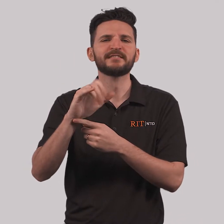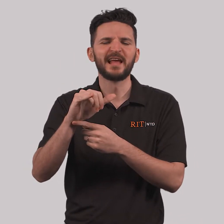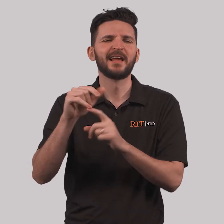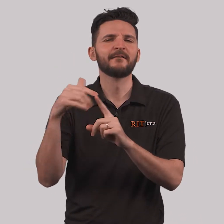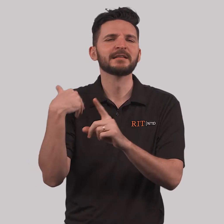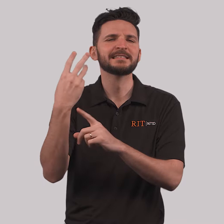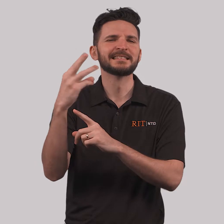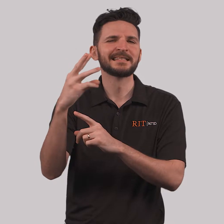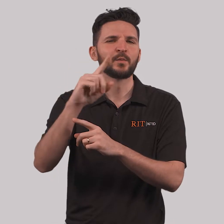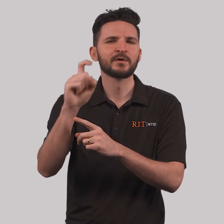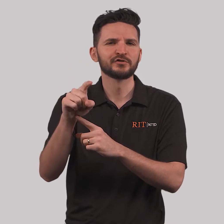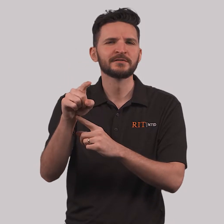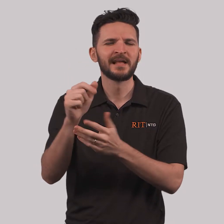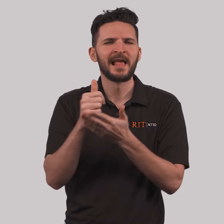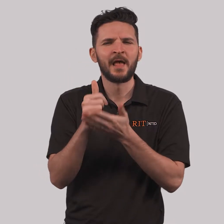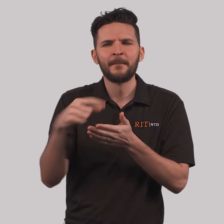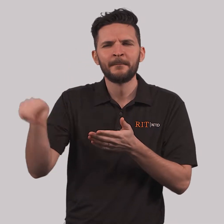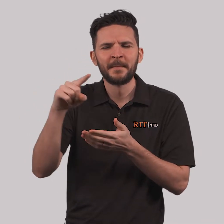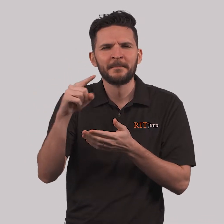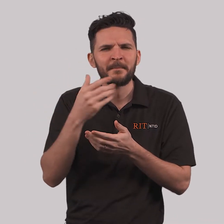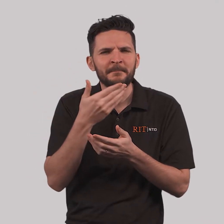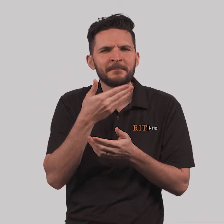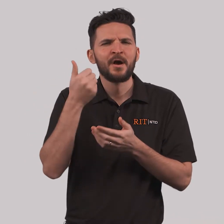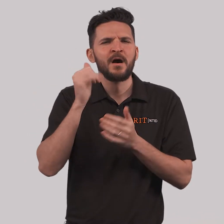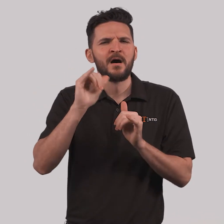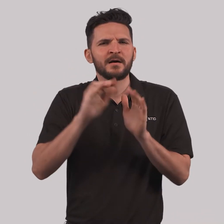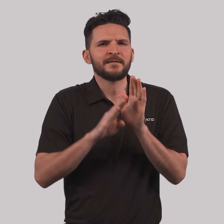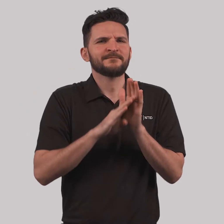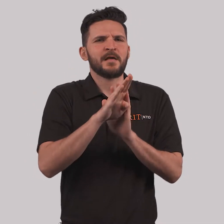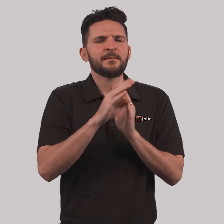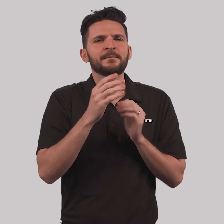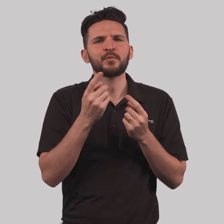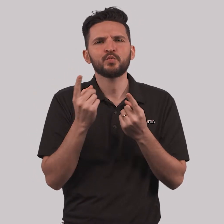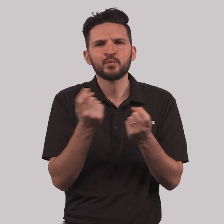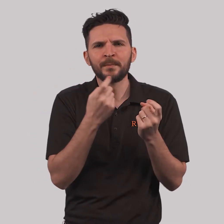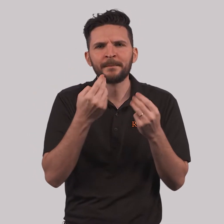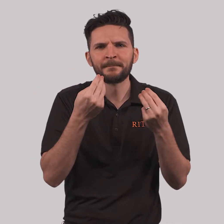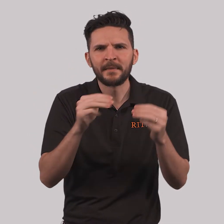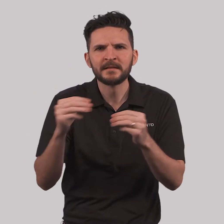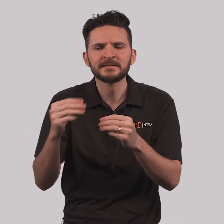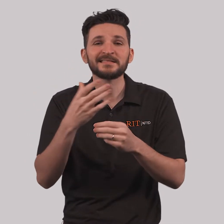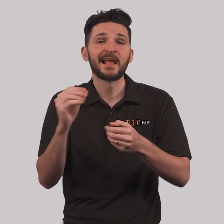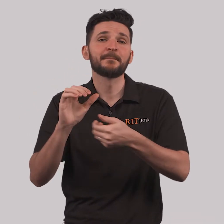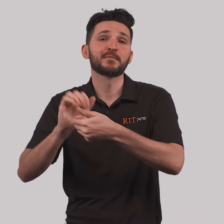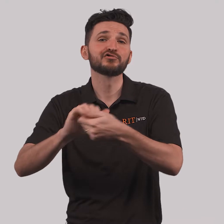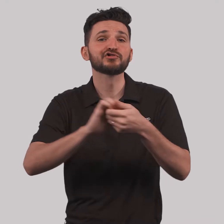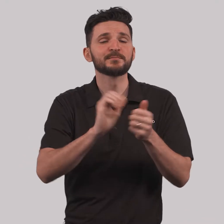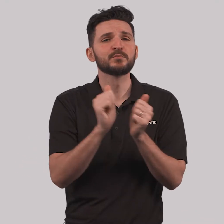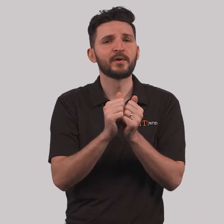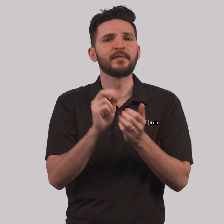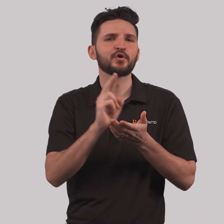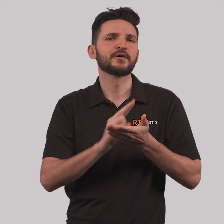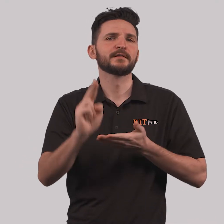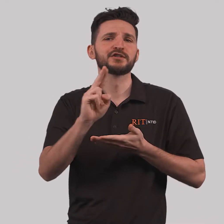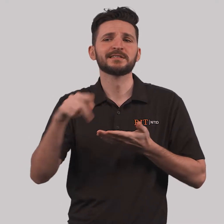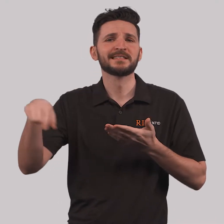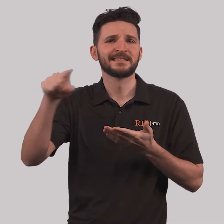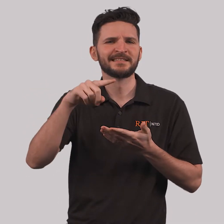to fill out this brief survey of 16 questions to help them develop better recruitment methods and partnerships with